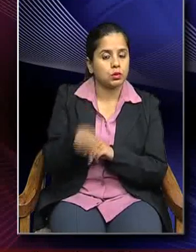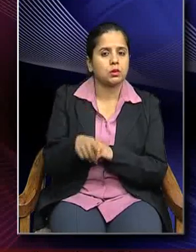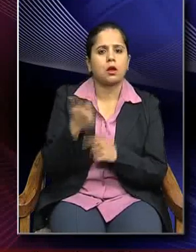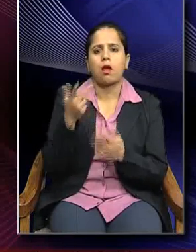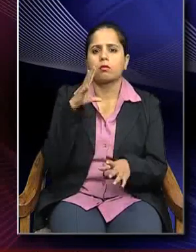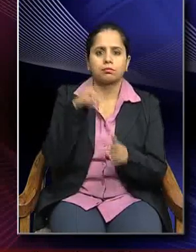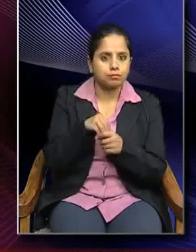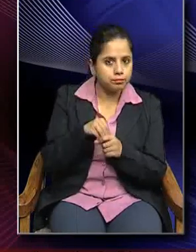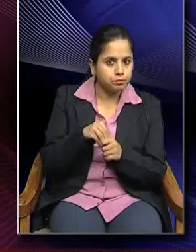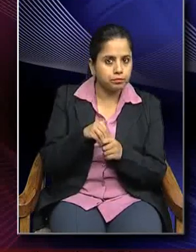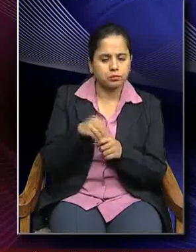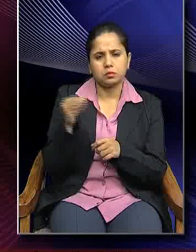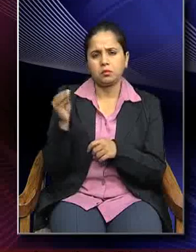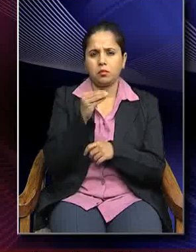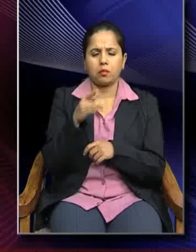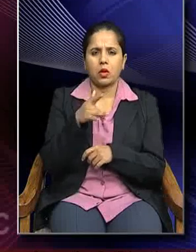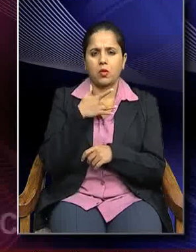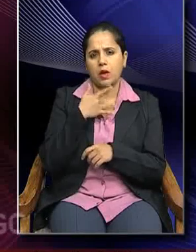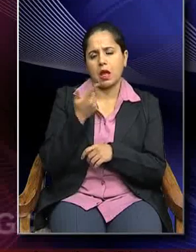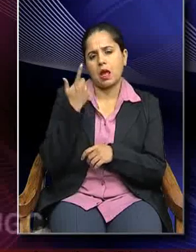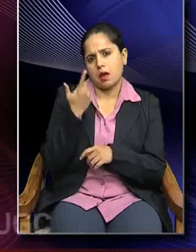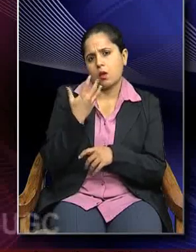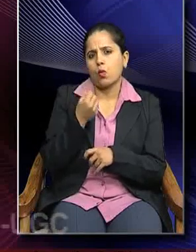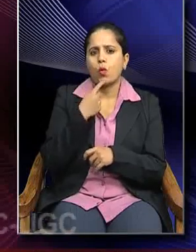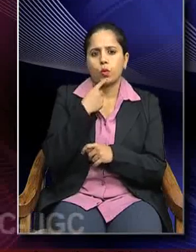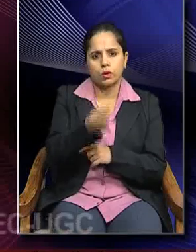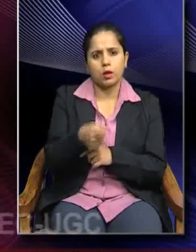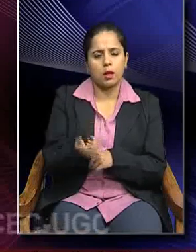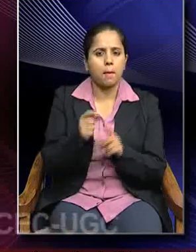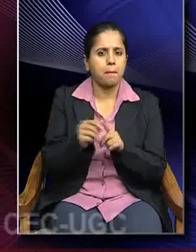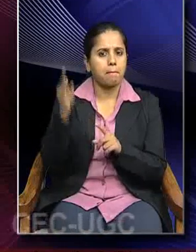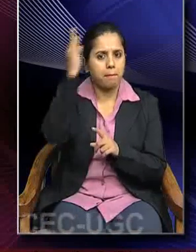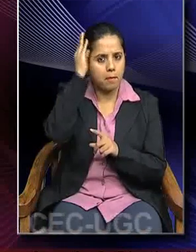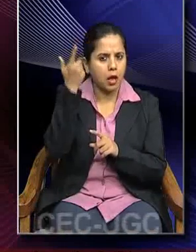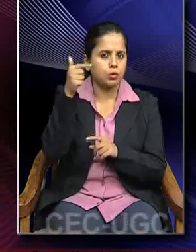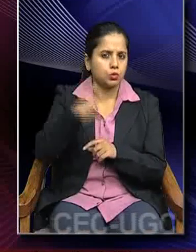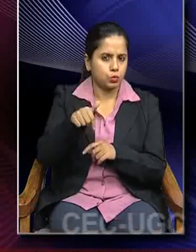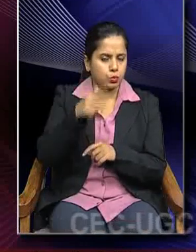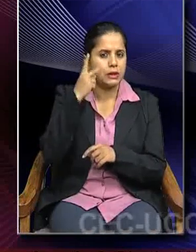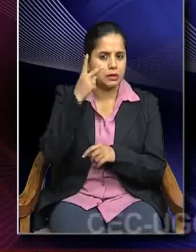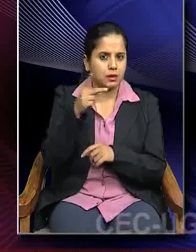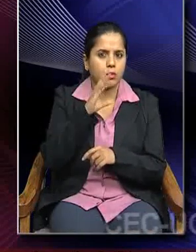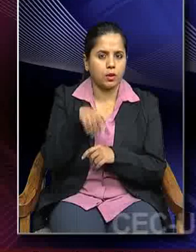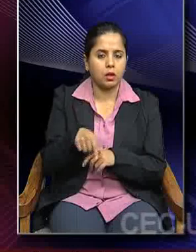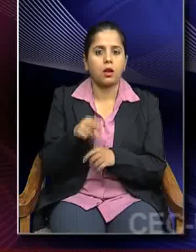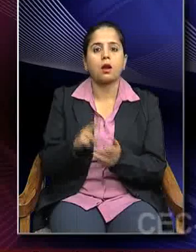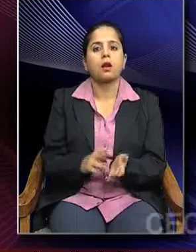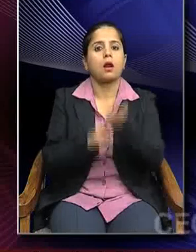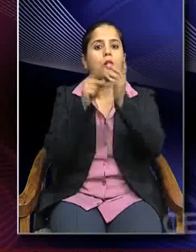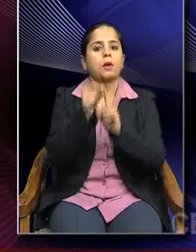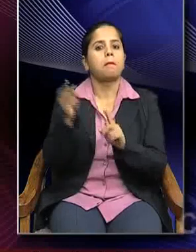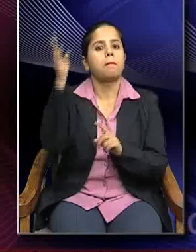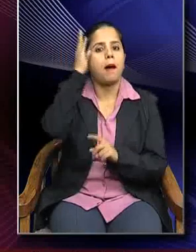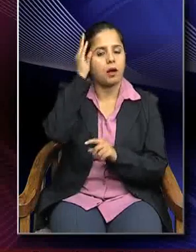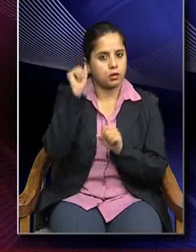somewhere around, I would say, Pakistan today, northern part of Pakistan,